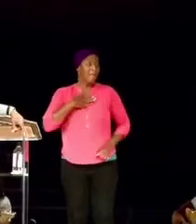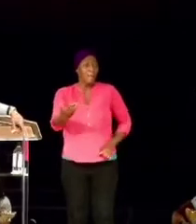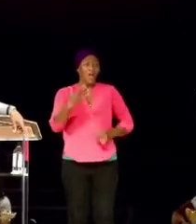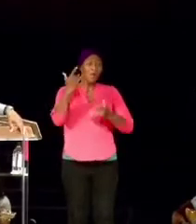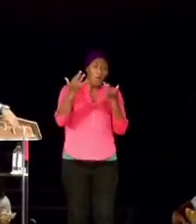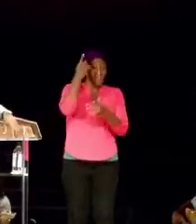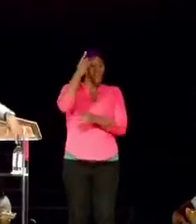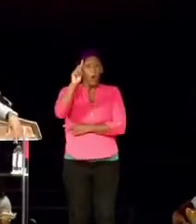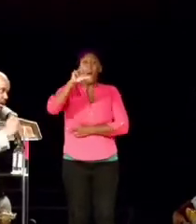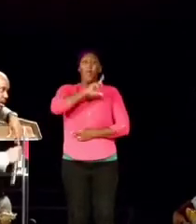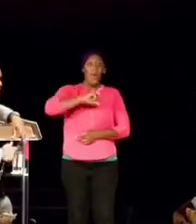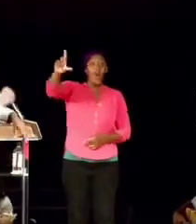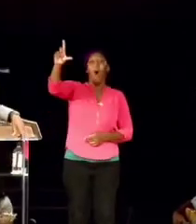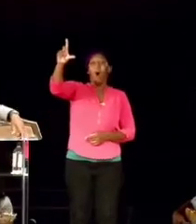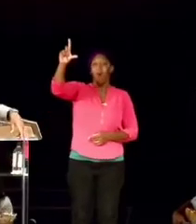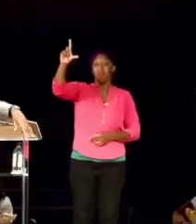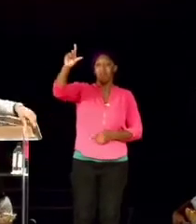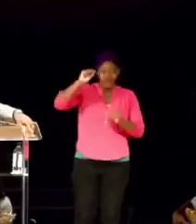wait on the Lord.